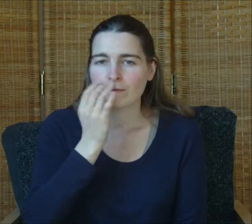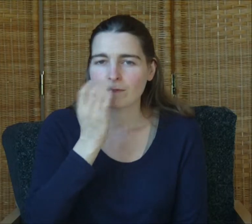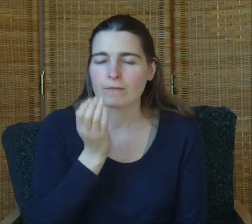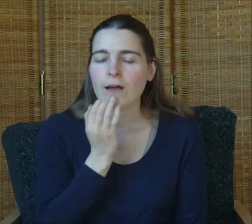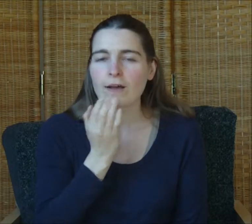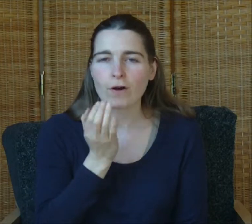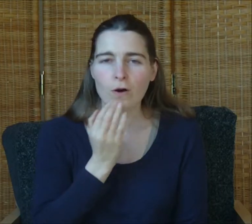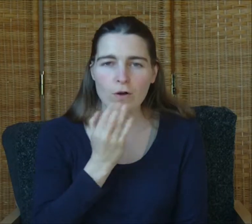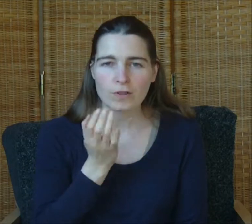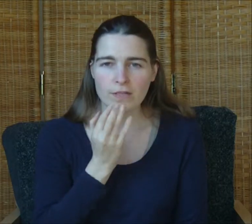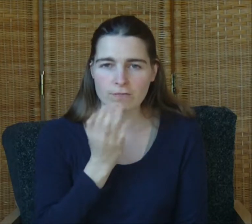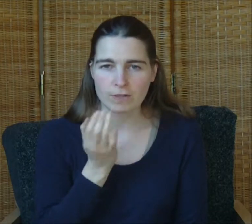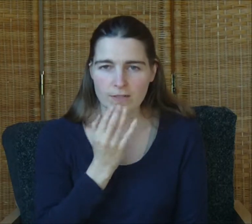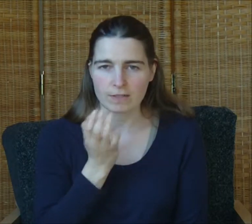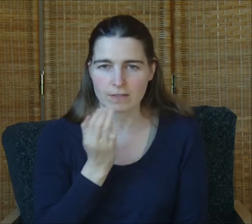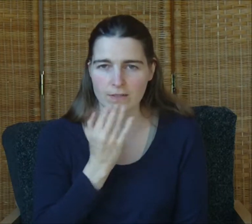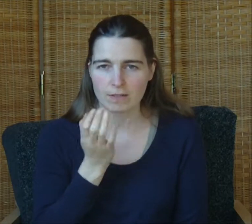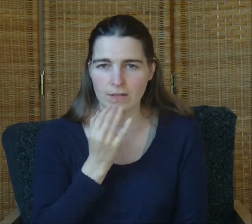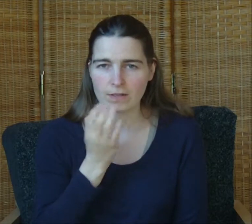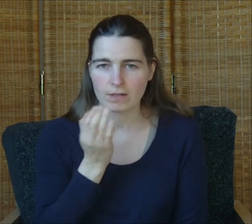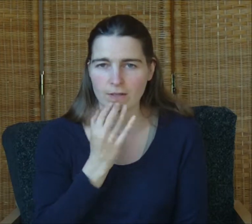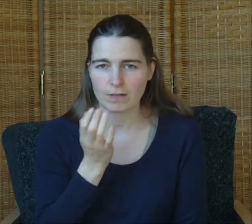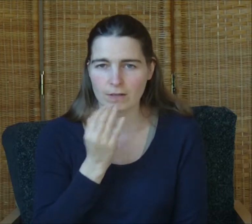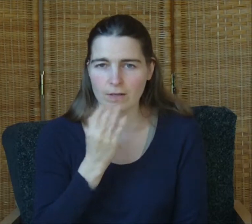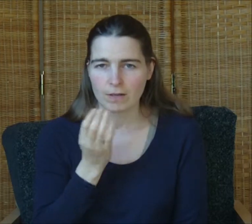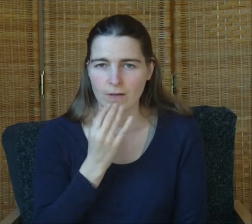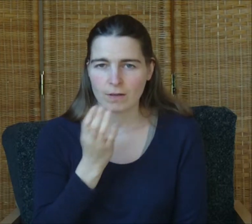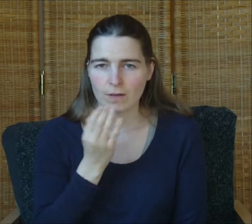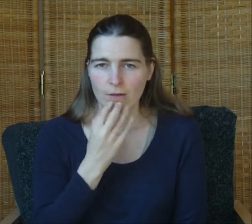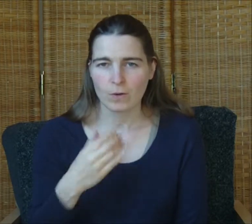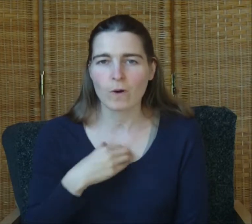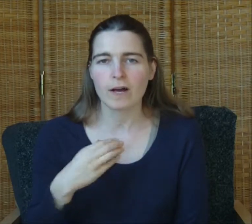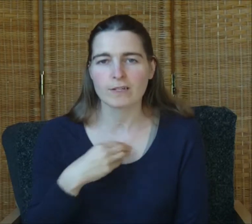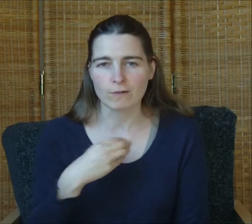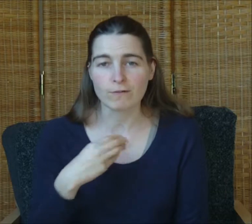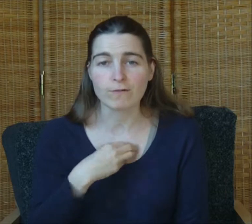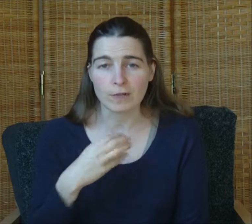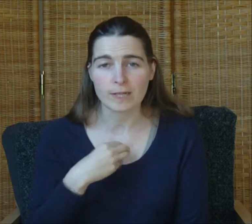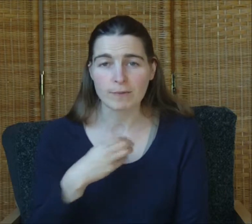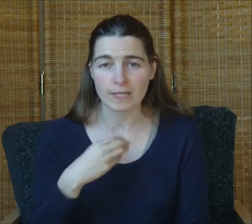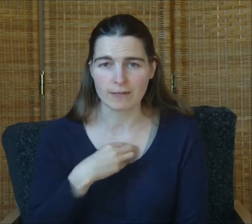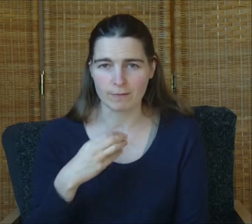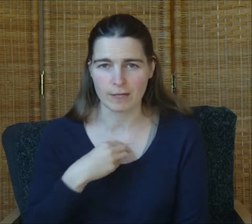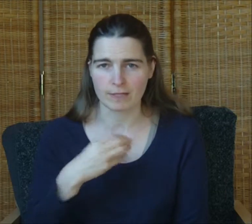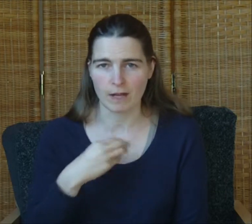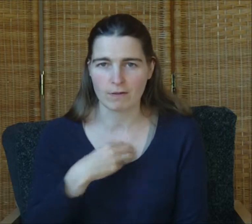I have all these reasons why I don't fully believe in myself